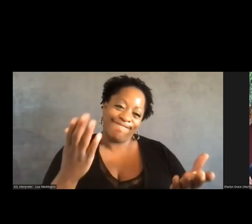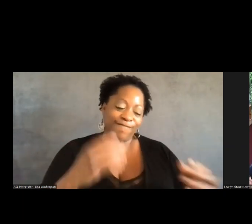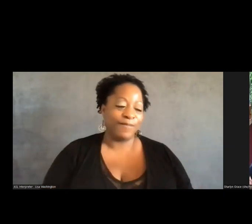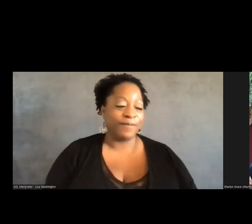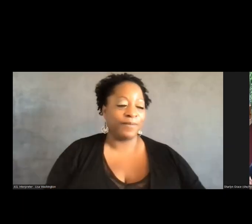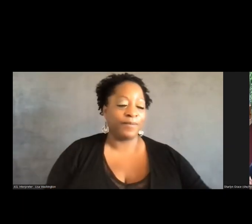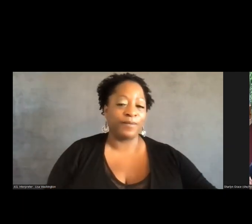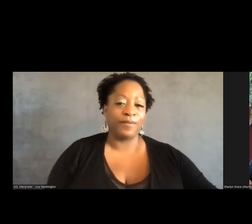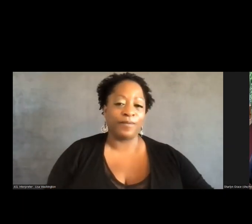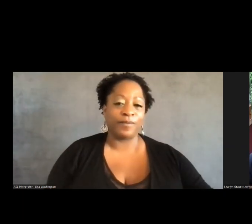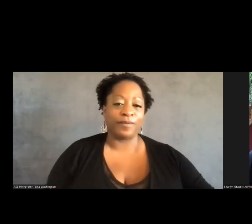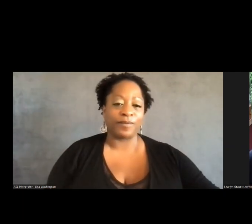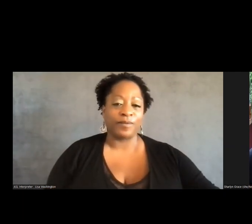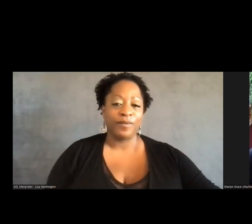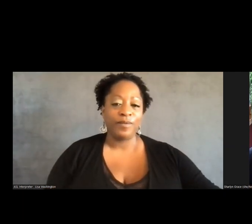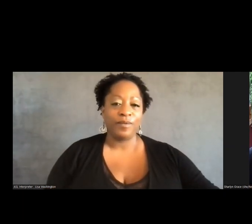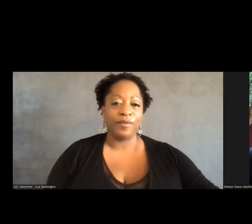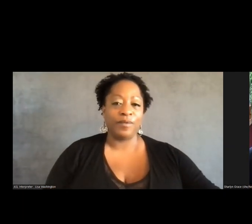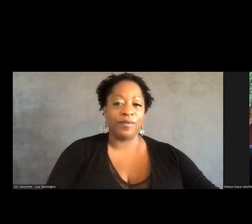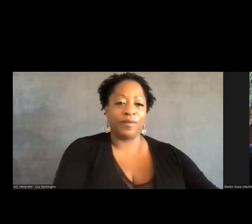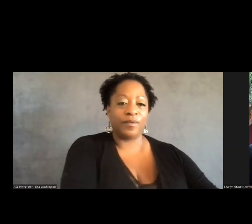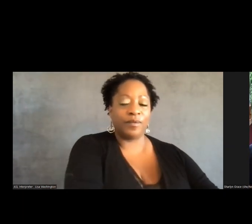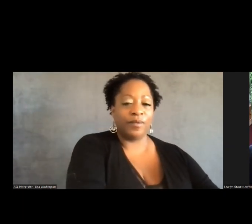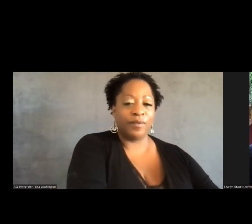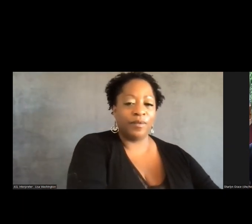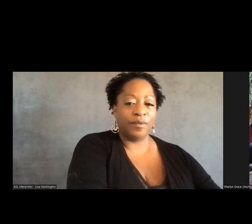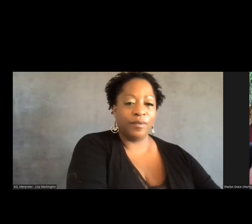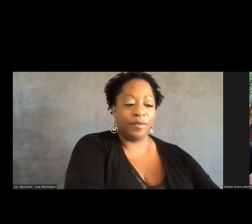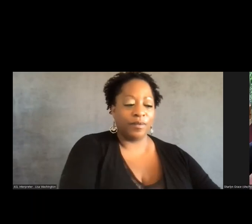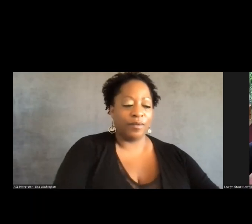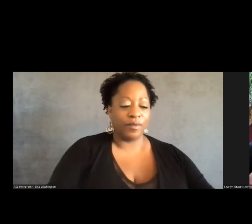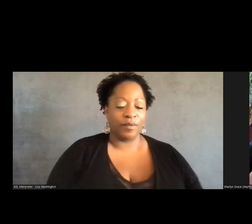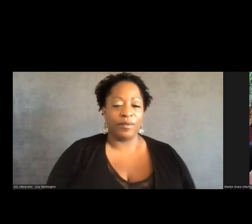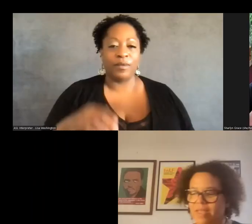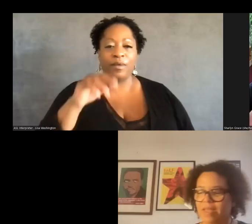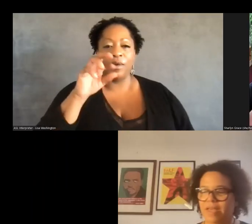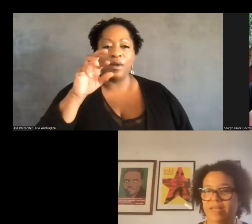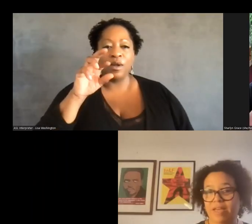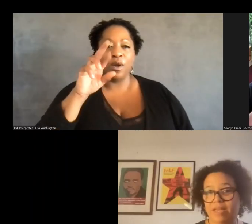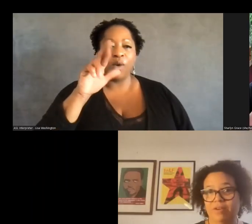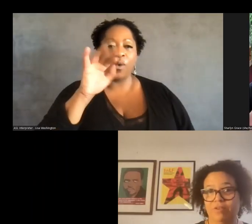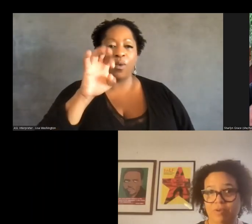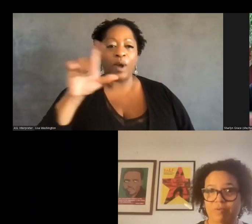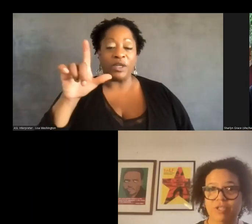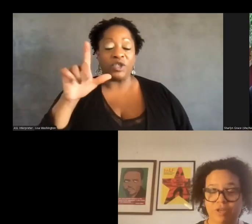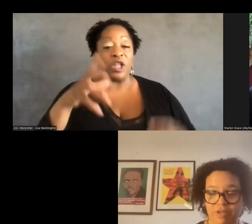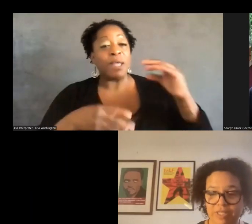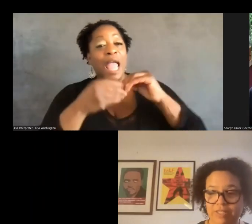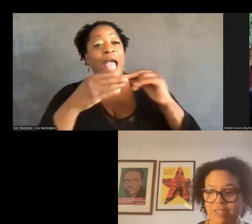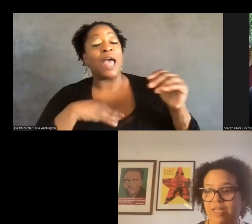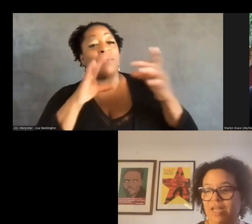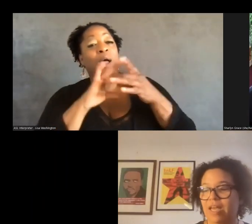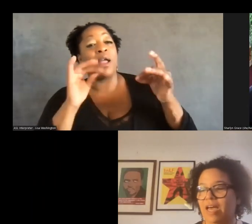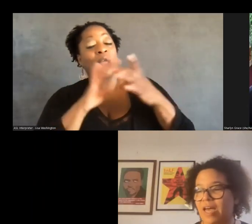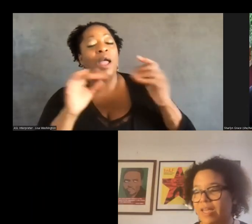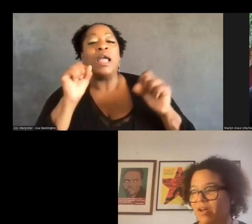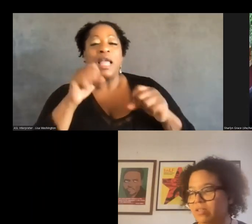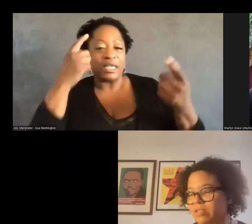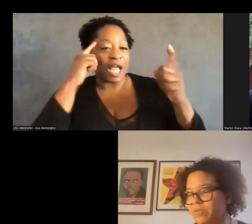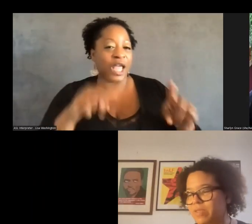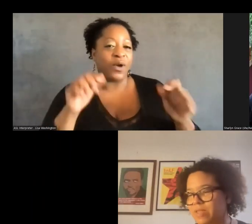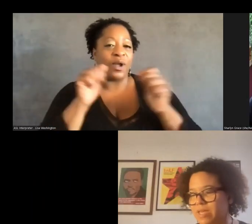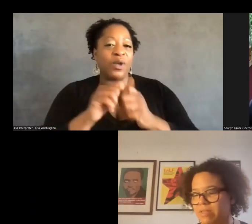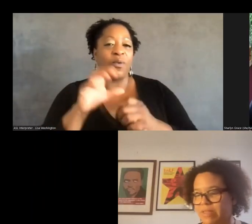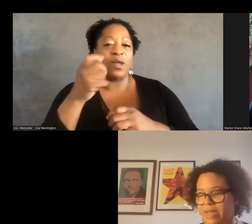Can I weigh in on this question? I'll try to keep it brief. Thanks, Muhammad. Um, I, I agree with Sharlyn. I